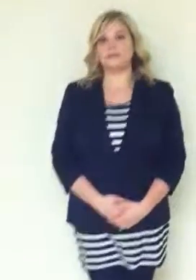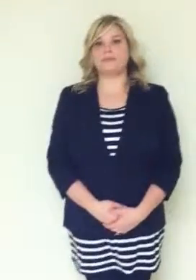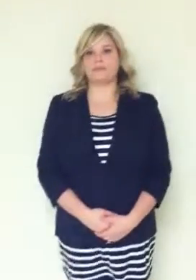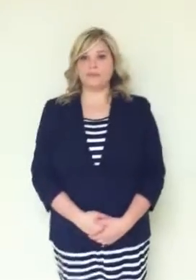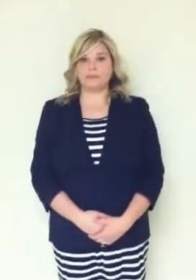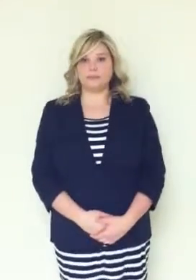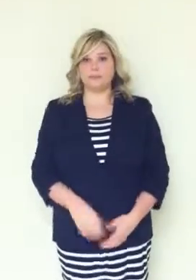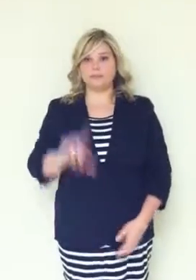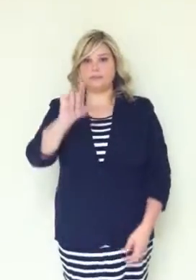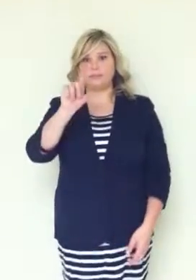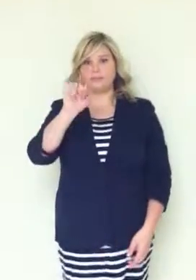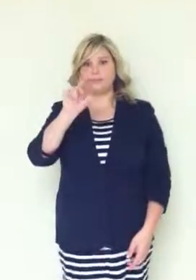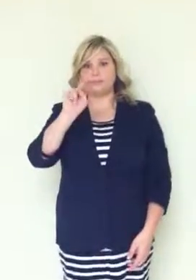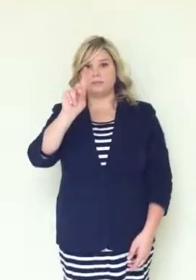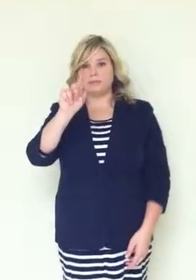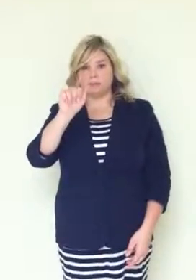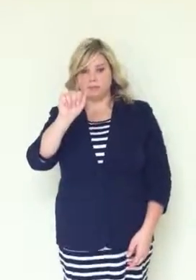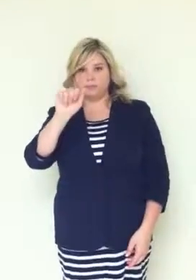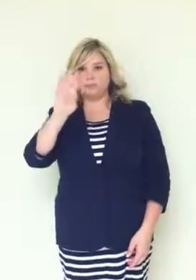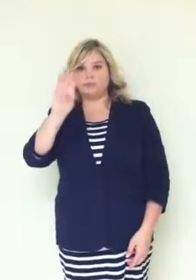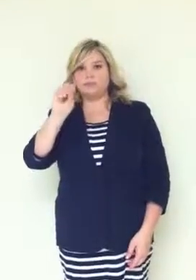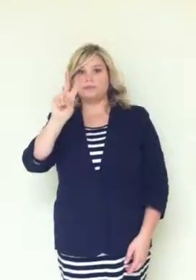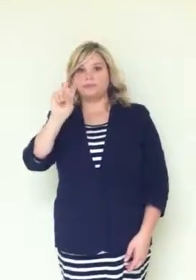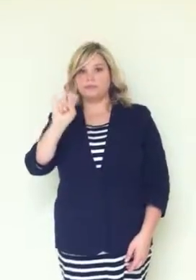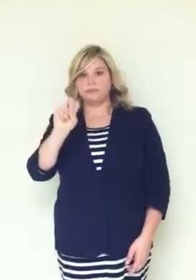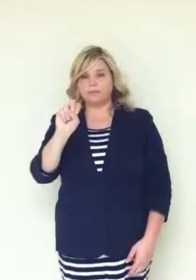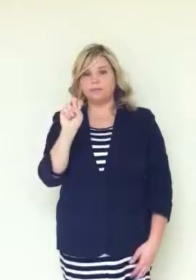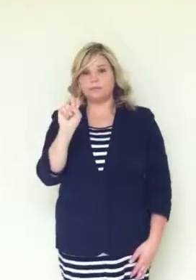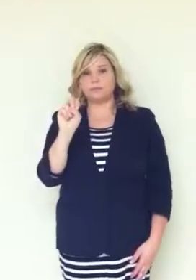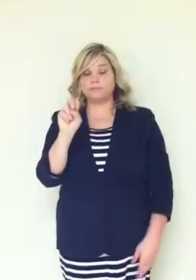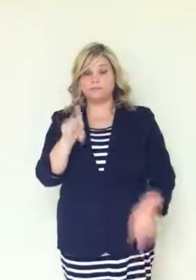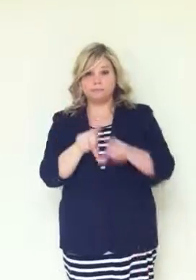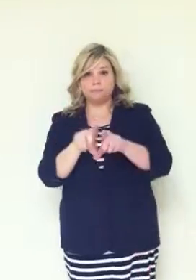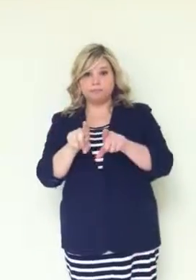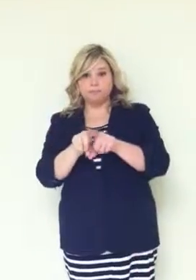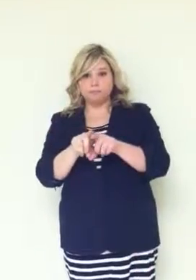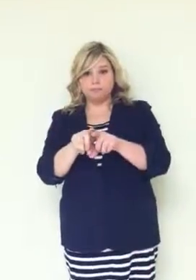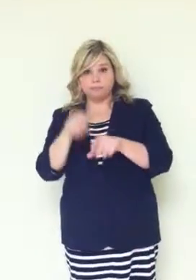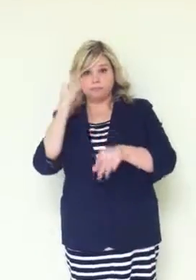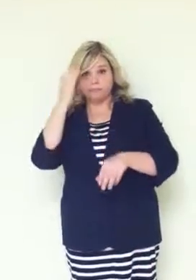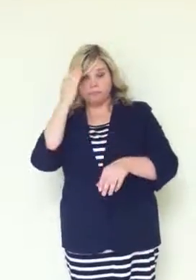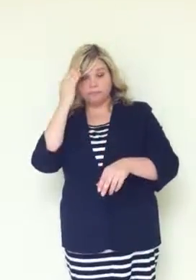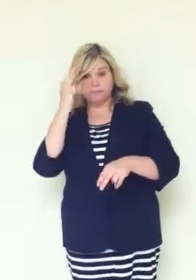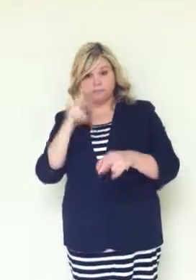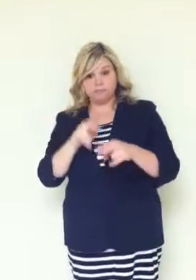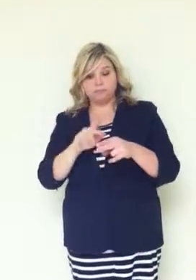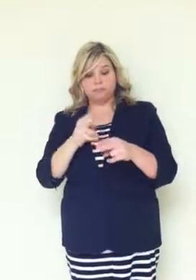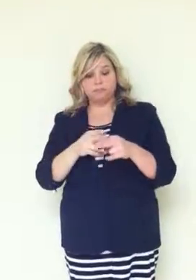Linda Bove, also known as Linda the Librarian on Sesame Street,